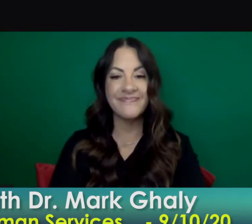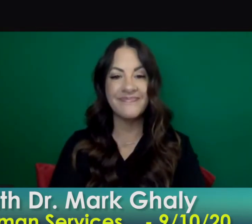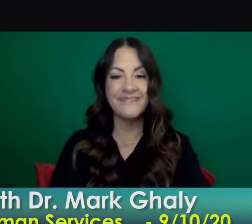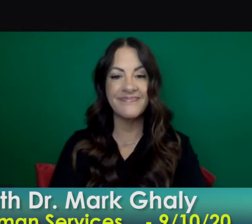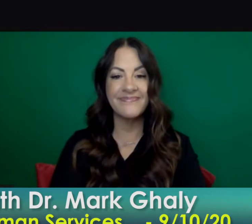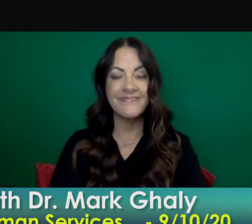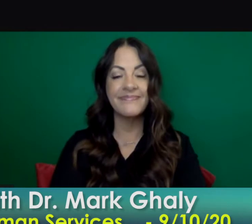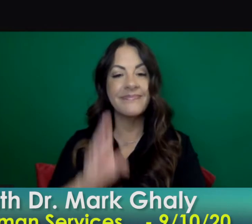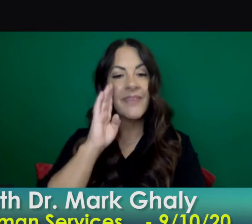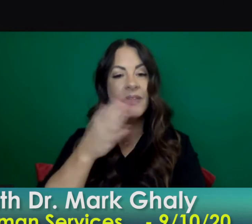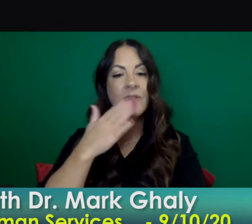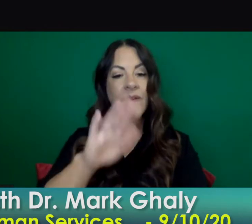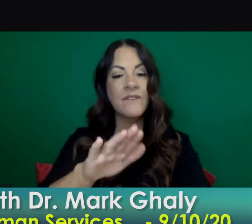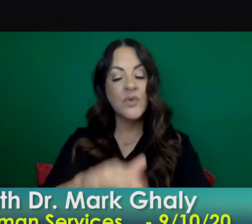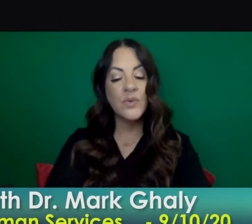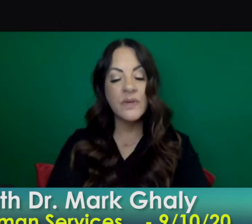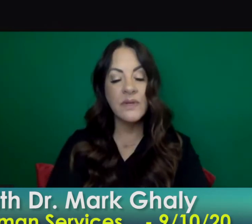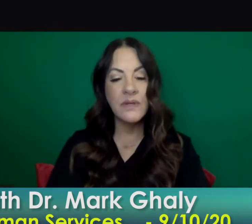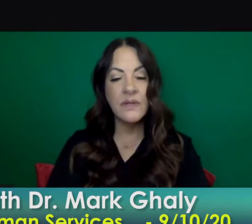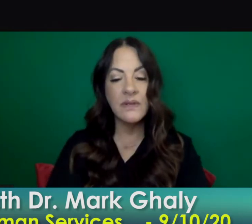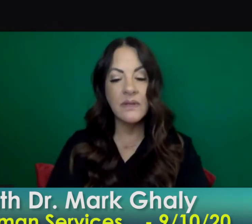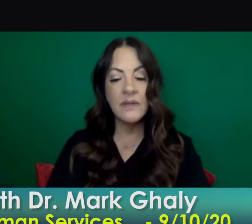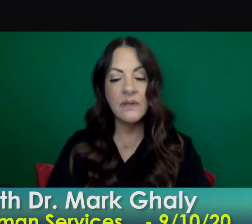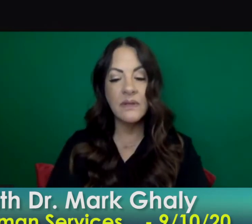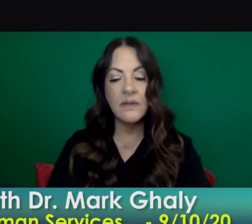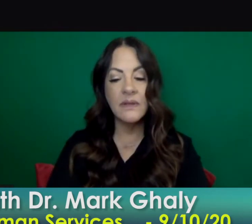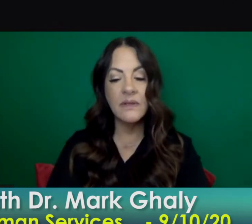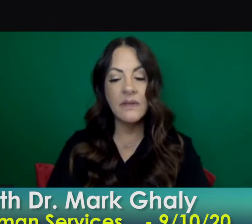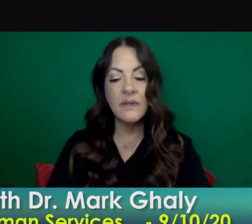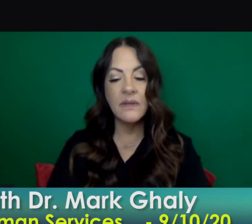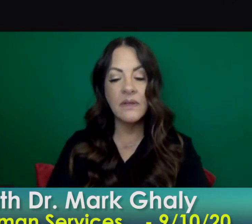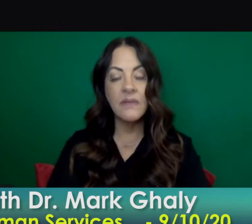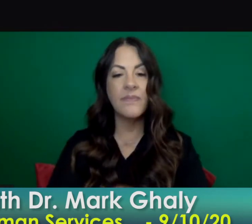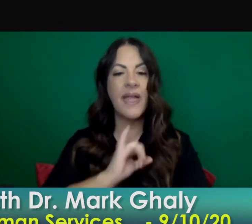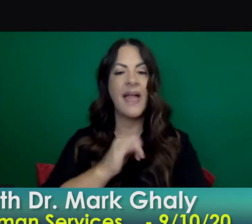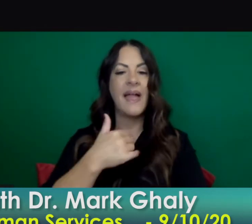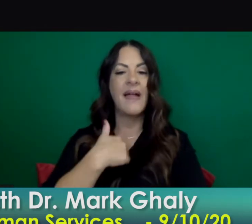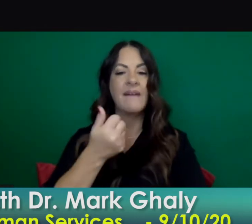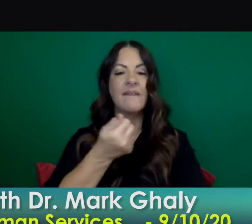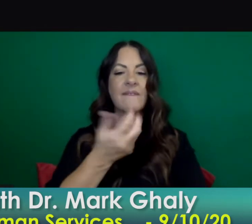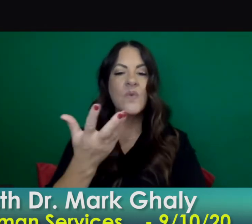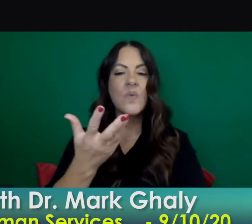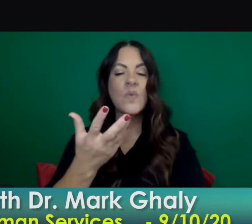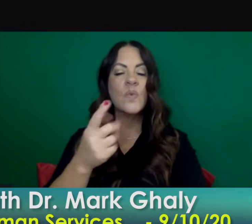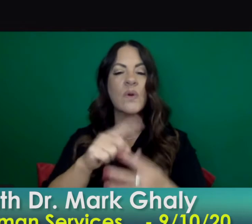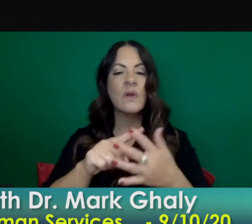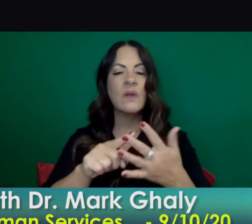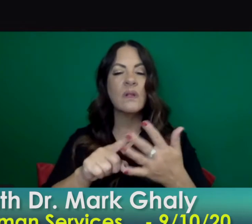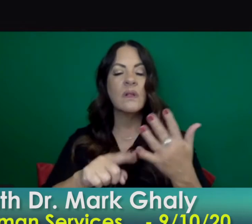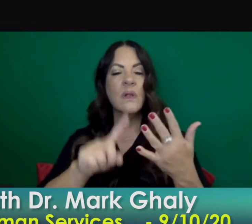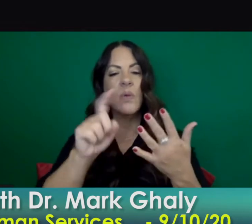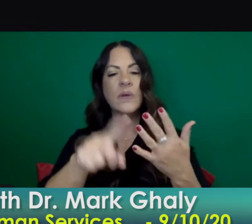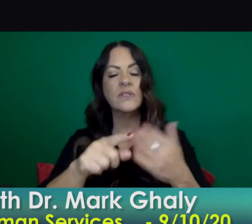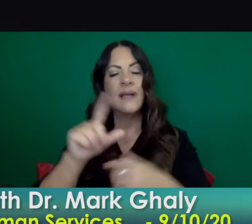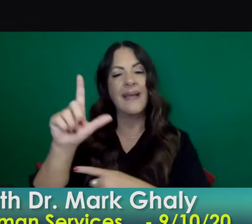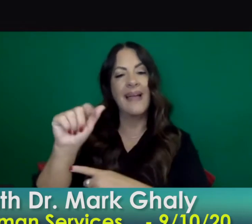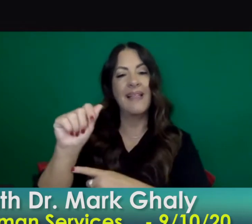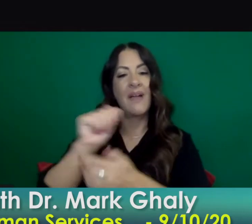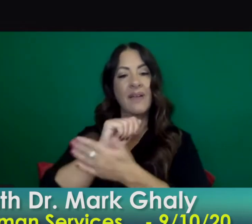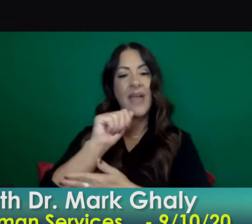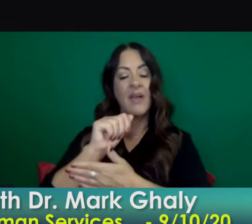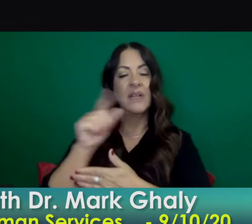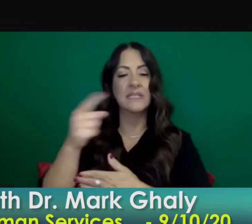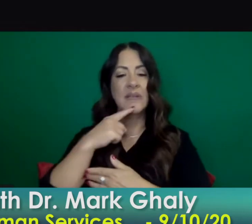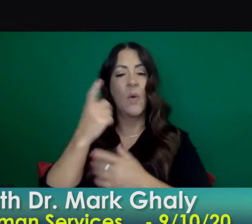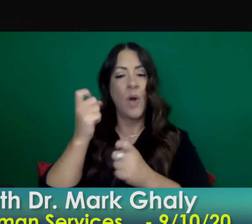good afternoon a couple of software related questions for you today los angeles county is recommending against door-to-door and car